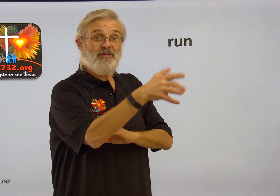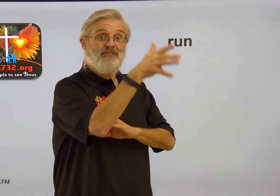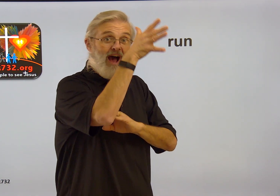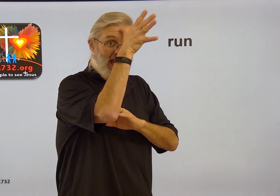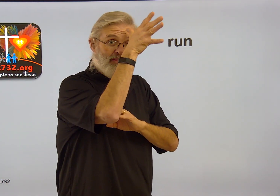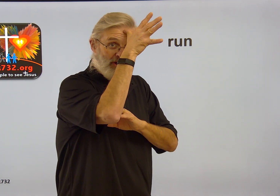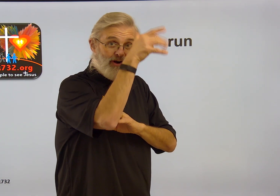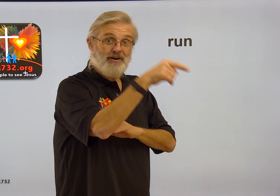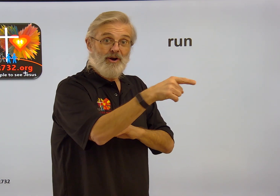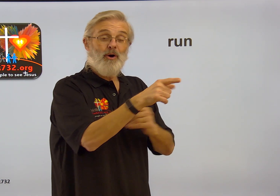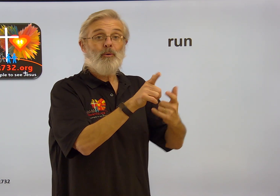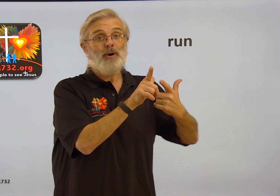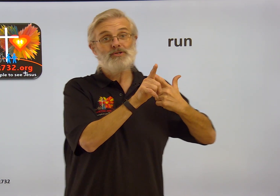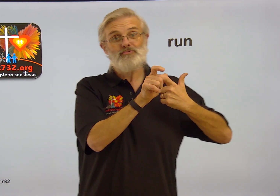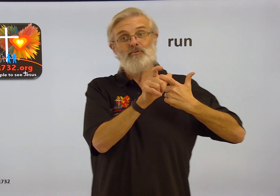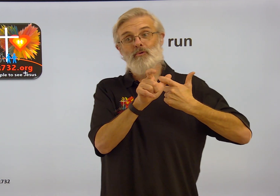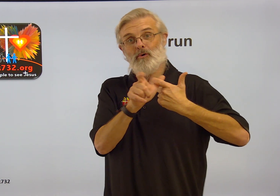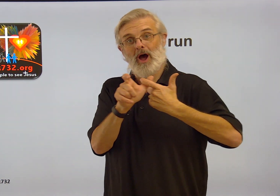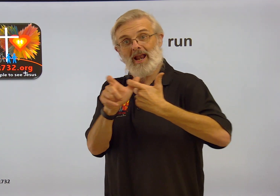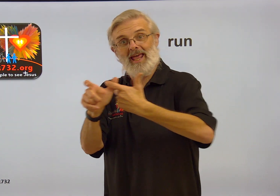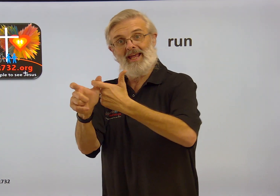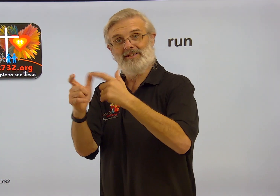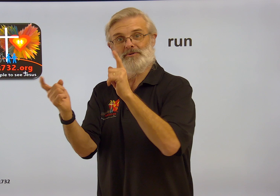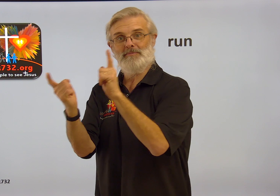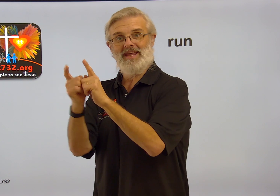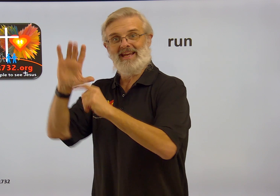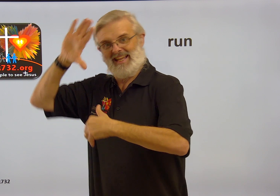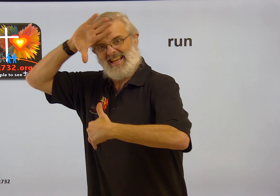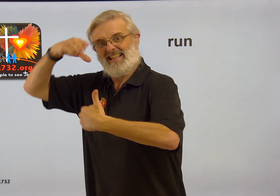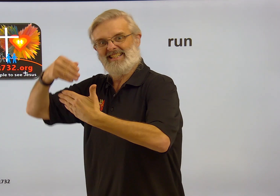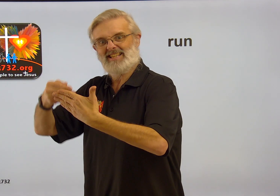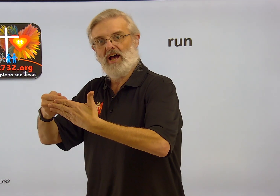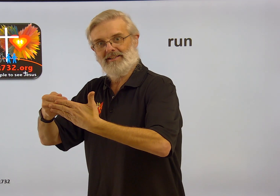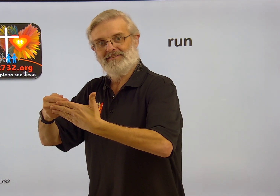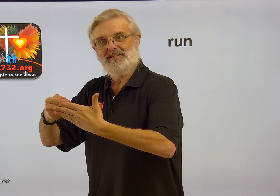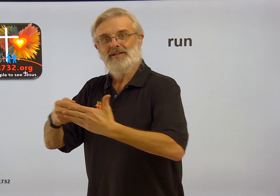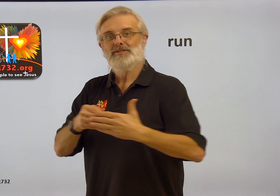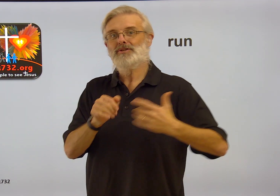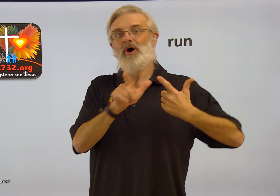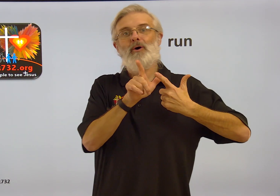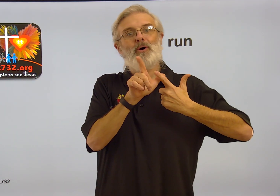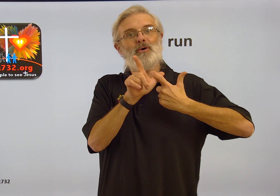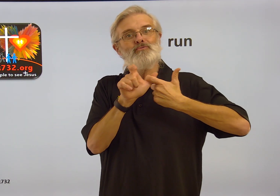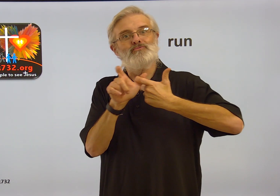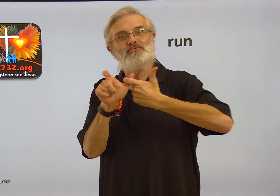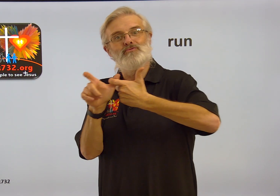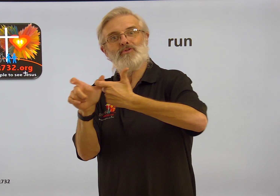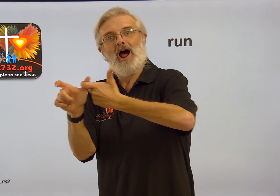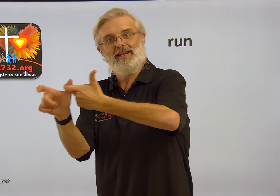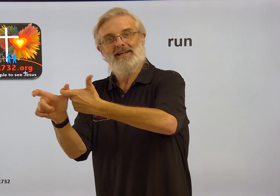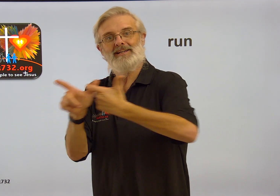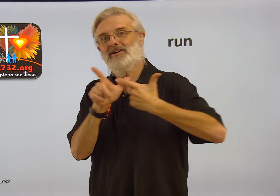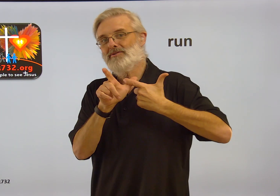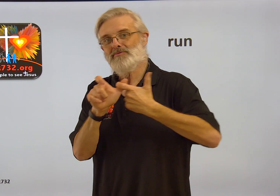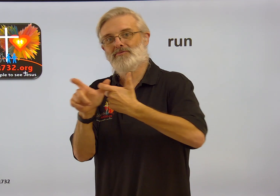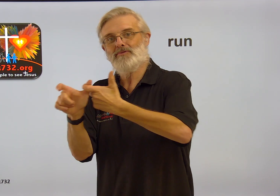father was running to meet the son. So run, run.